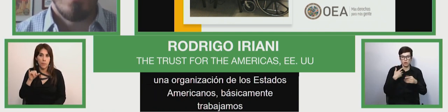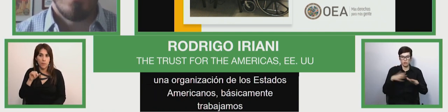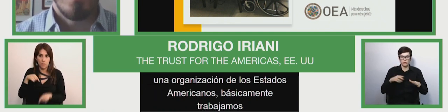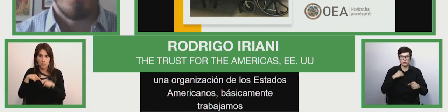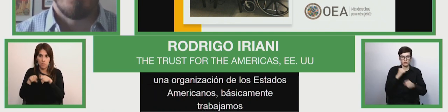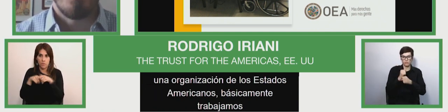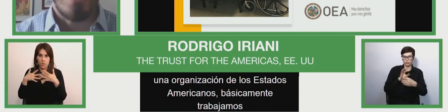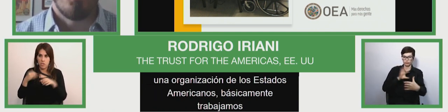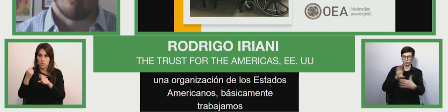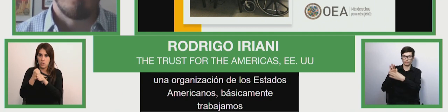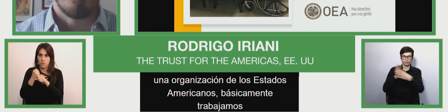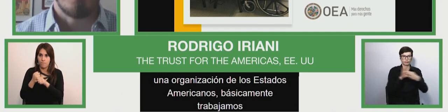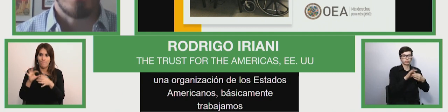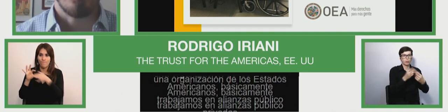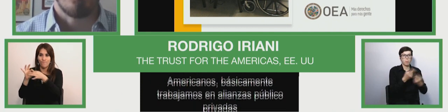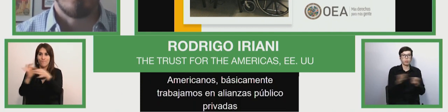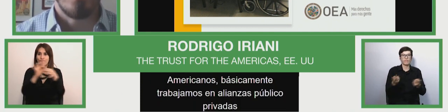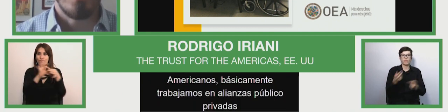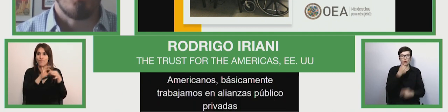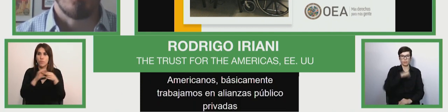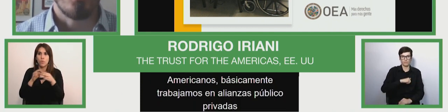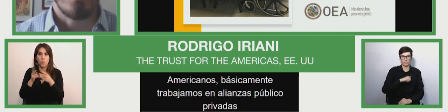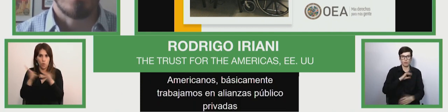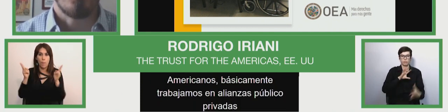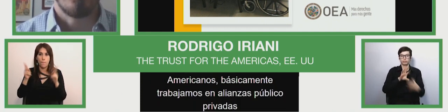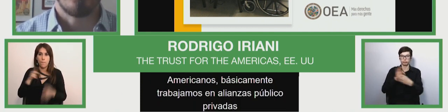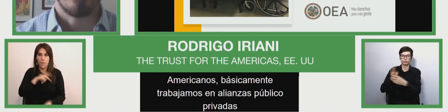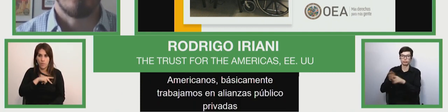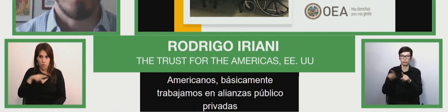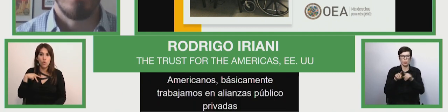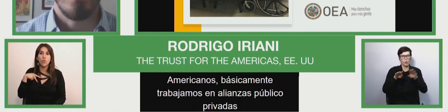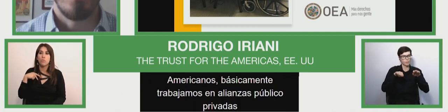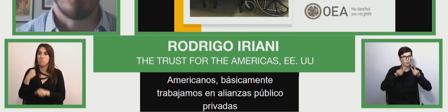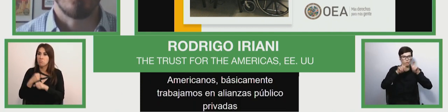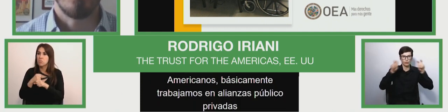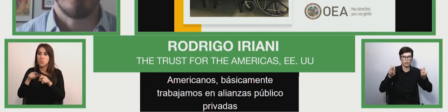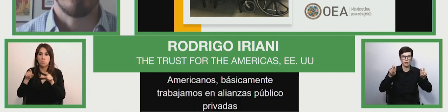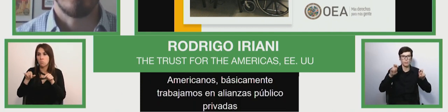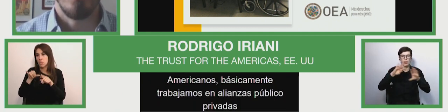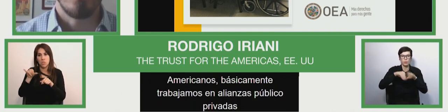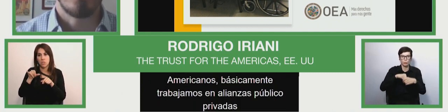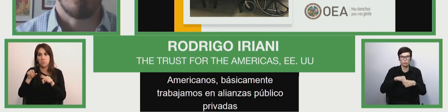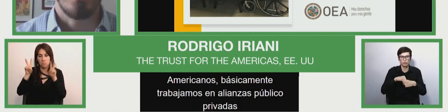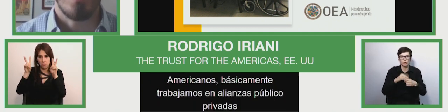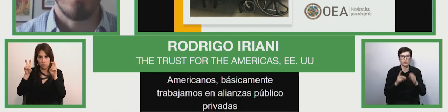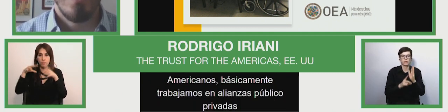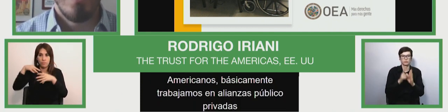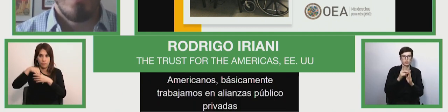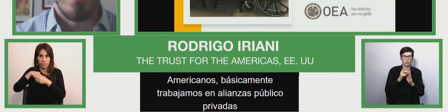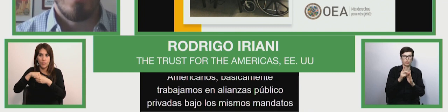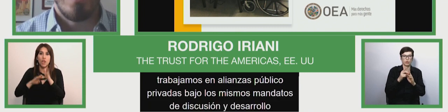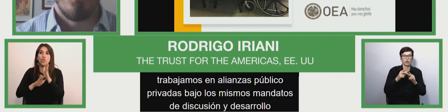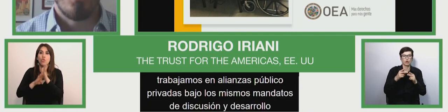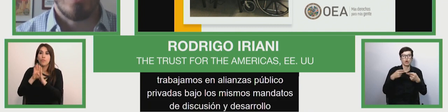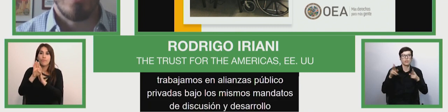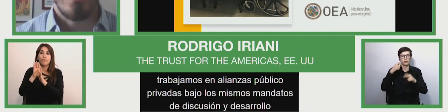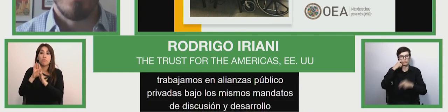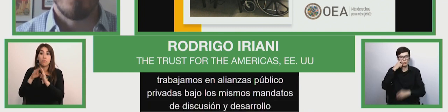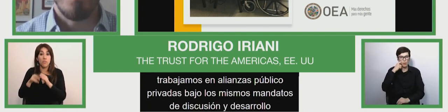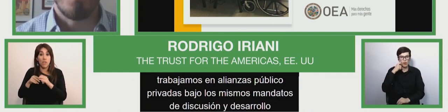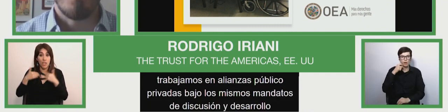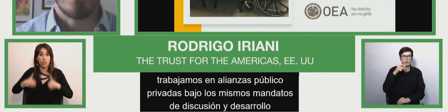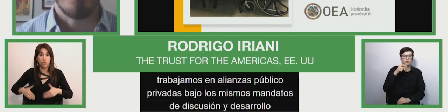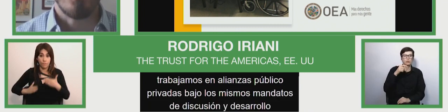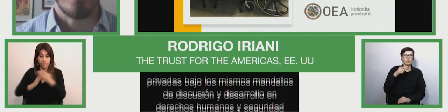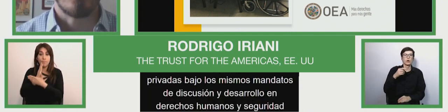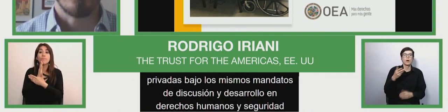organization as affiliated to the oea and we work with alliance public-private